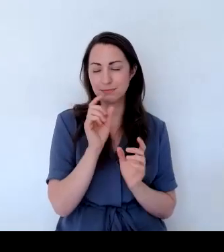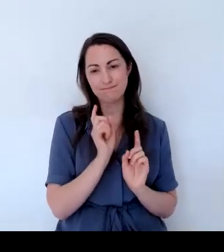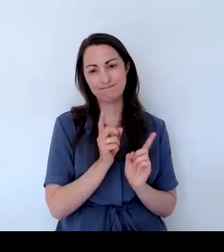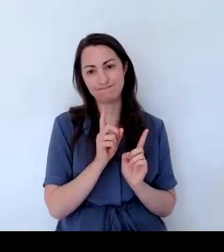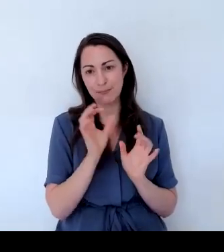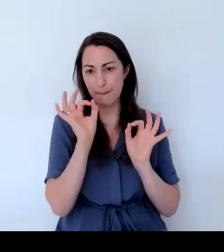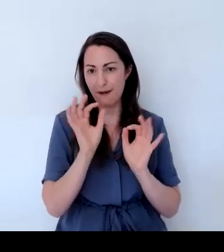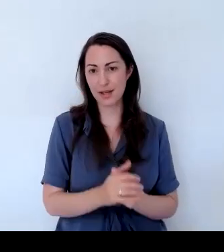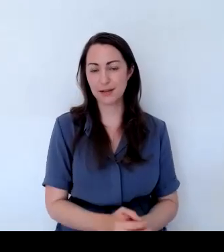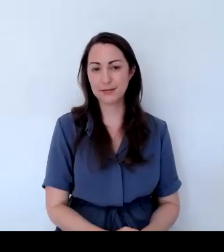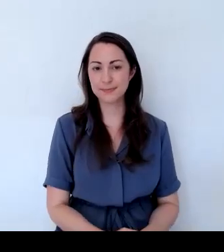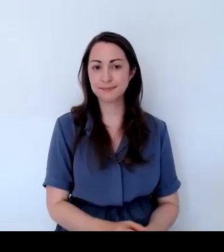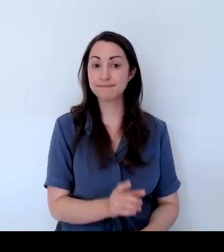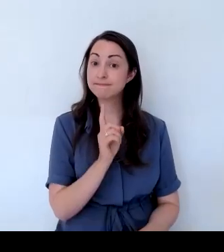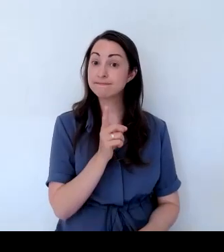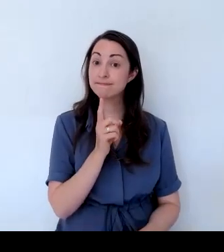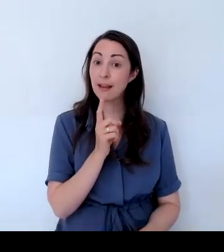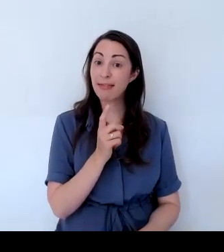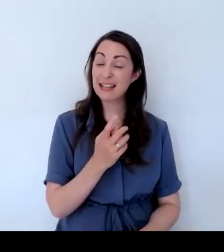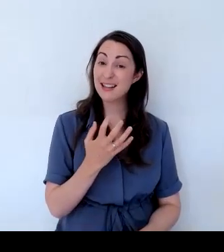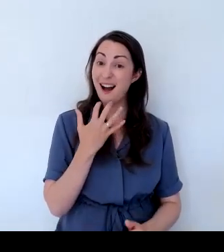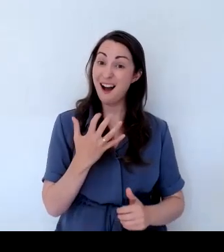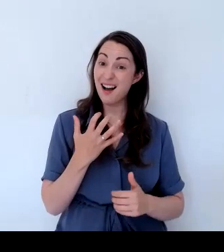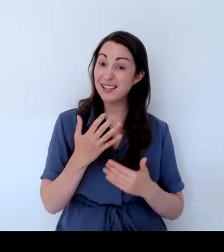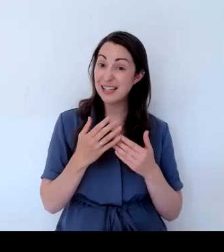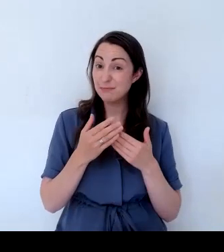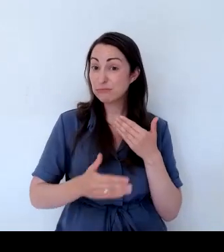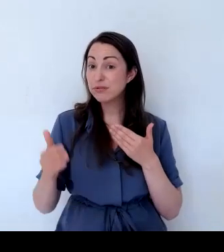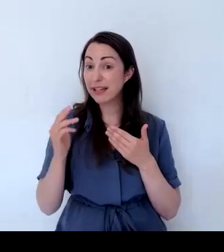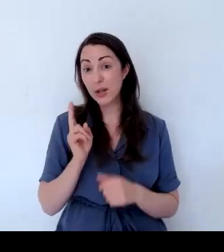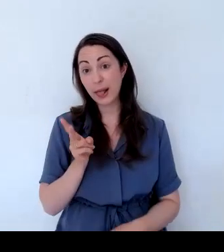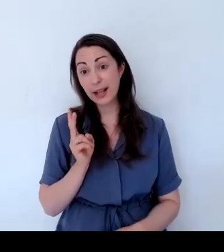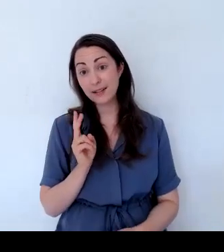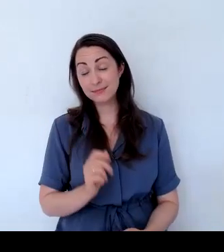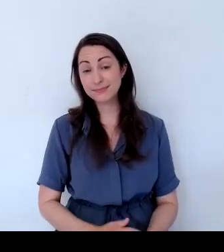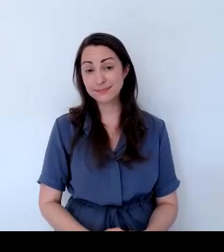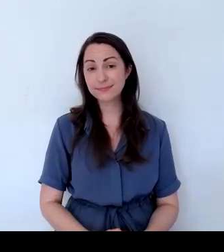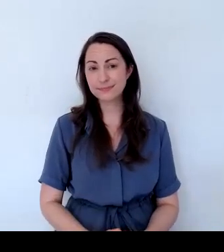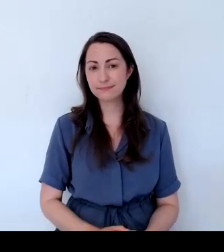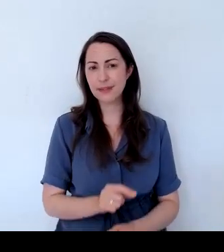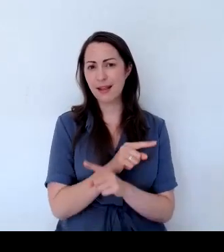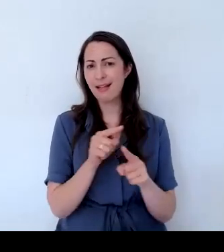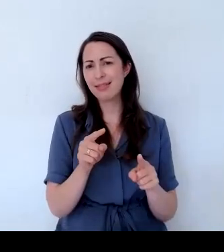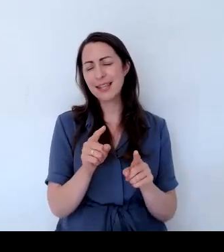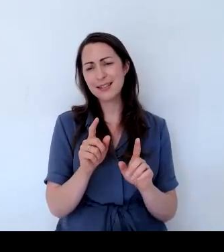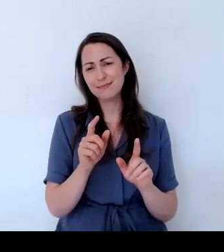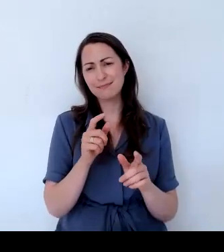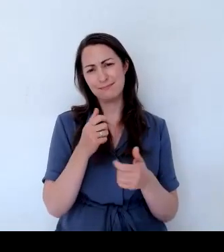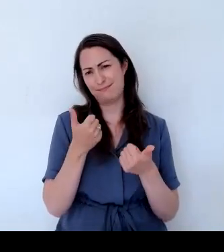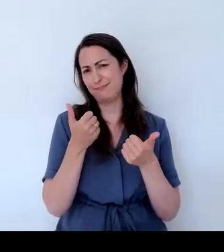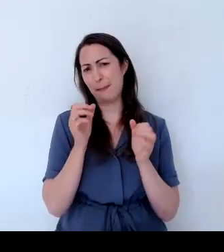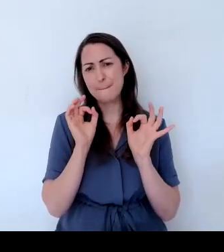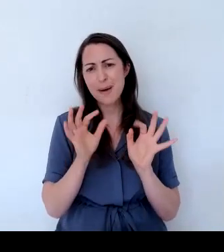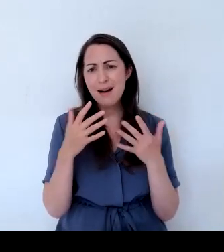And that's perennial and very hardy. So these are all fabulous for pollinators.